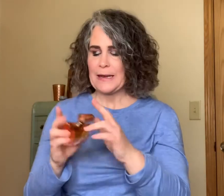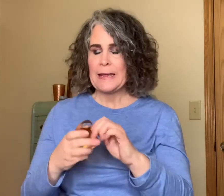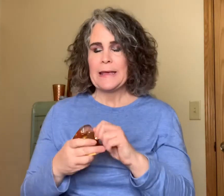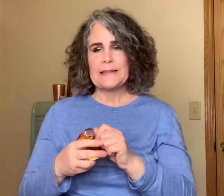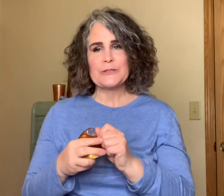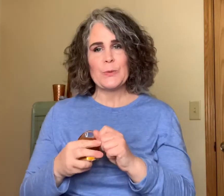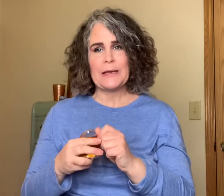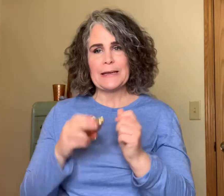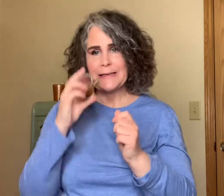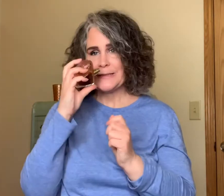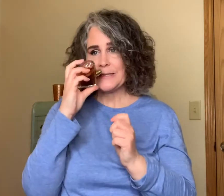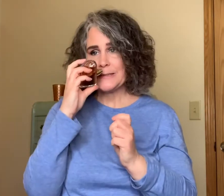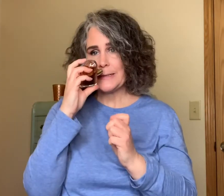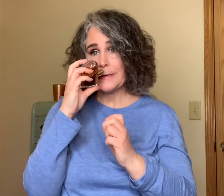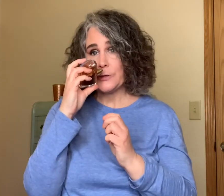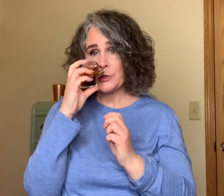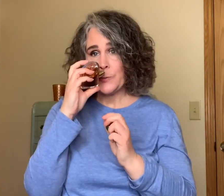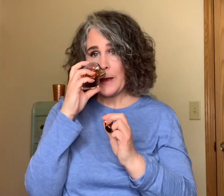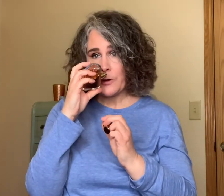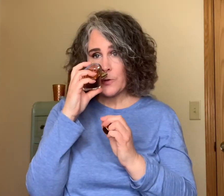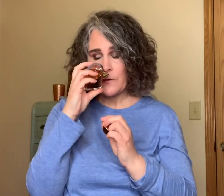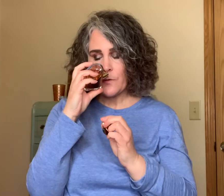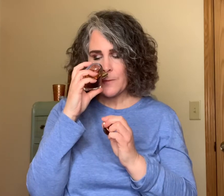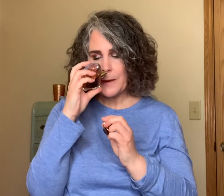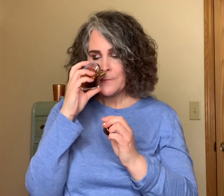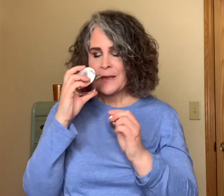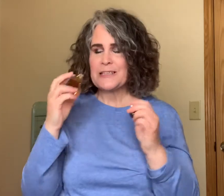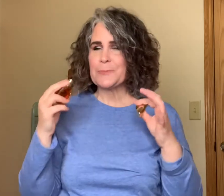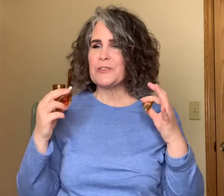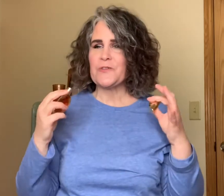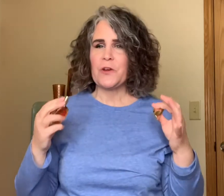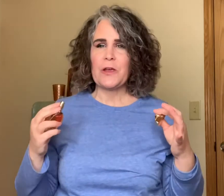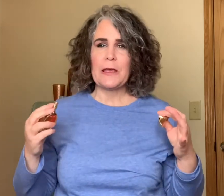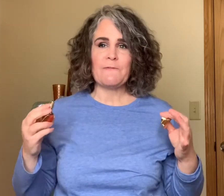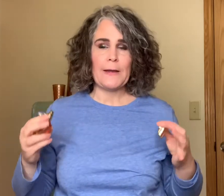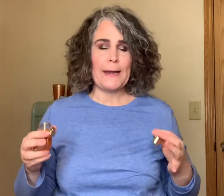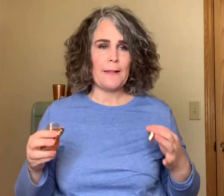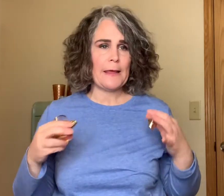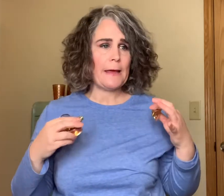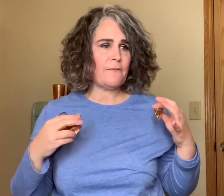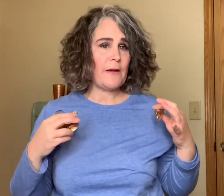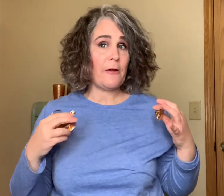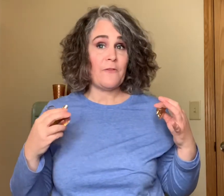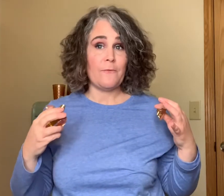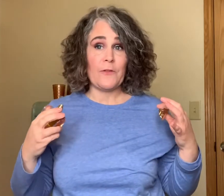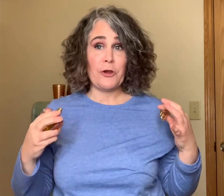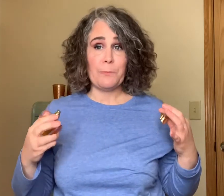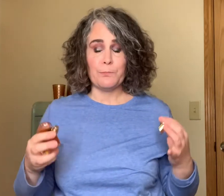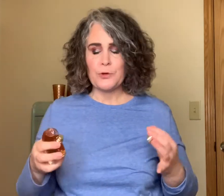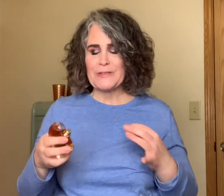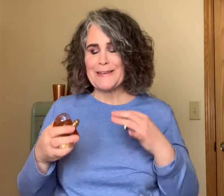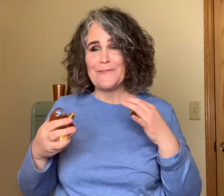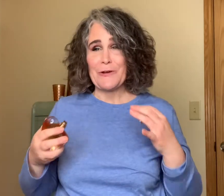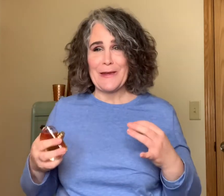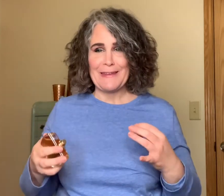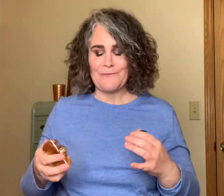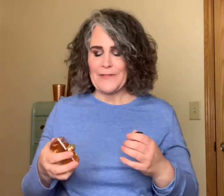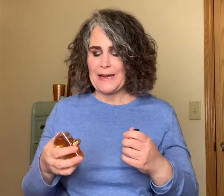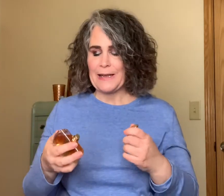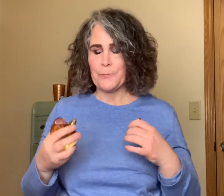this one is just a little too powdery for me it smells very vanilla very boozy very inviting but